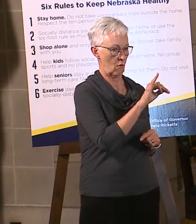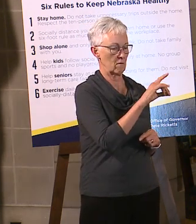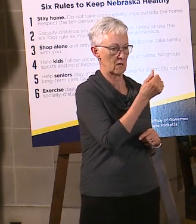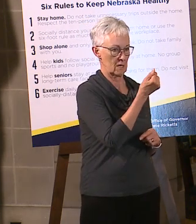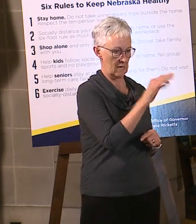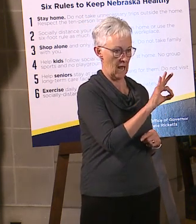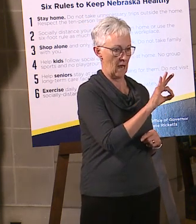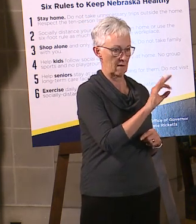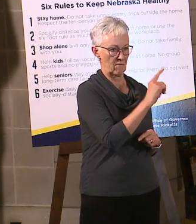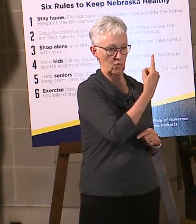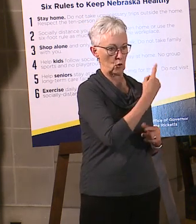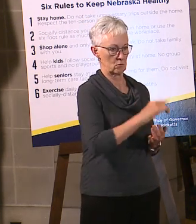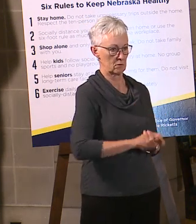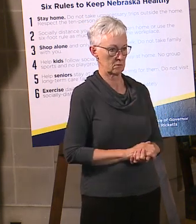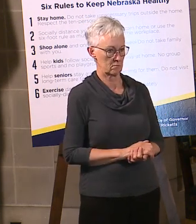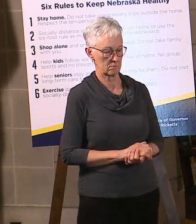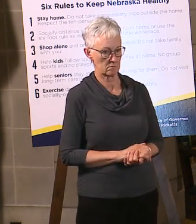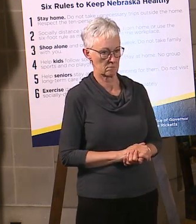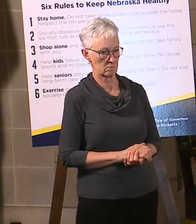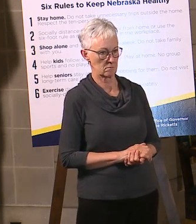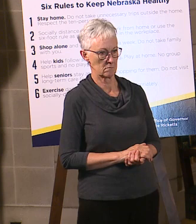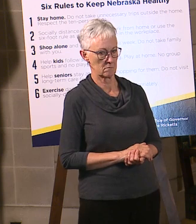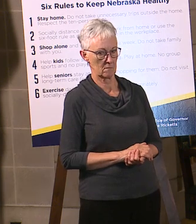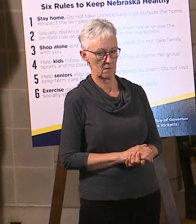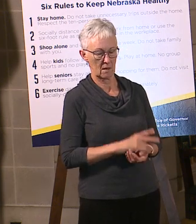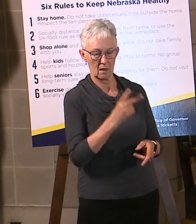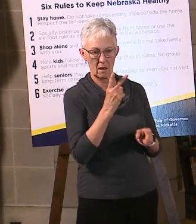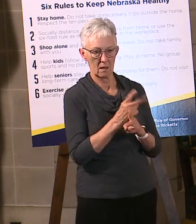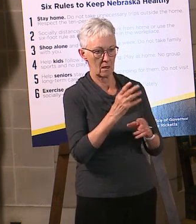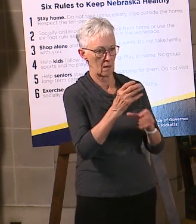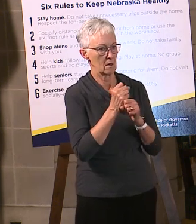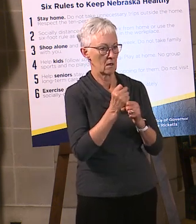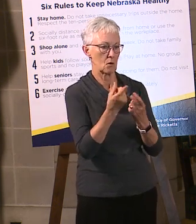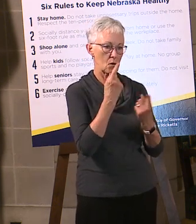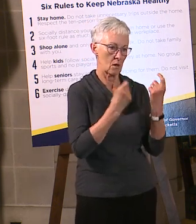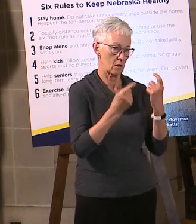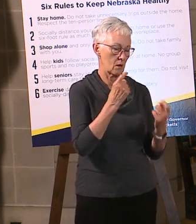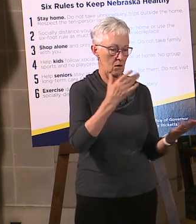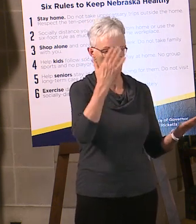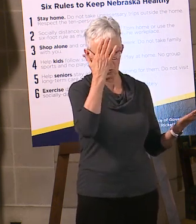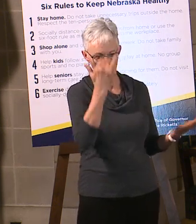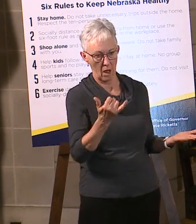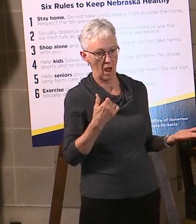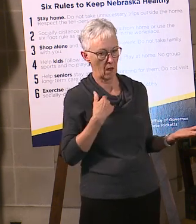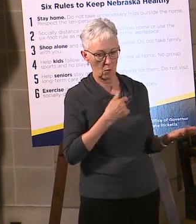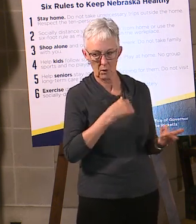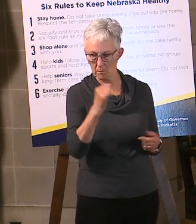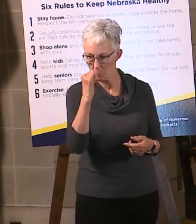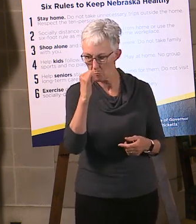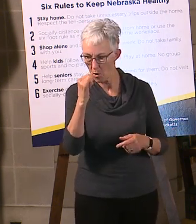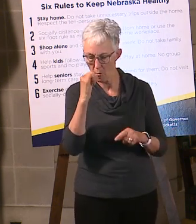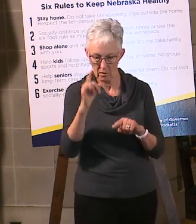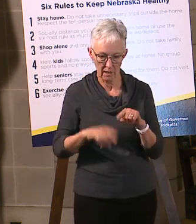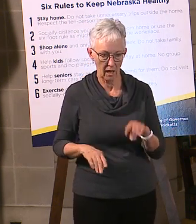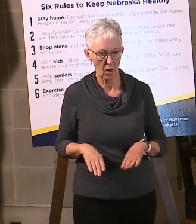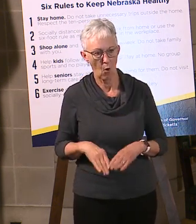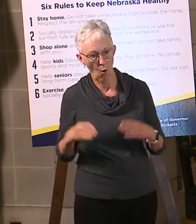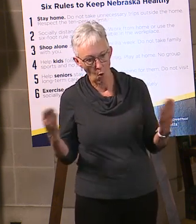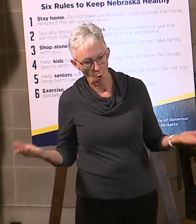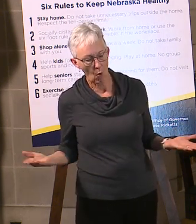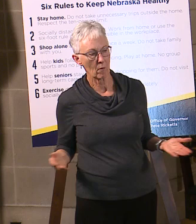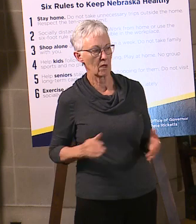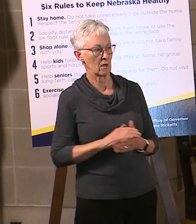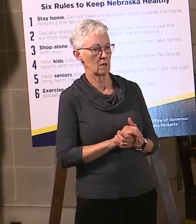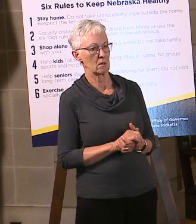from bar owners and a group of kind of people I run into, and they go, how come we got to shut down and restaurants can open? They think